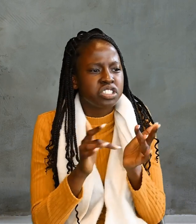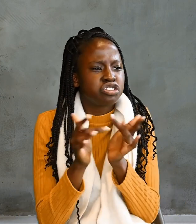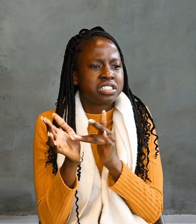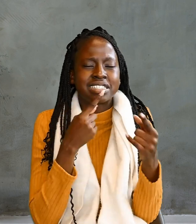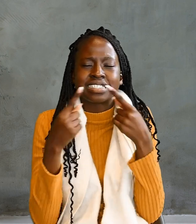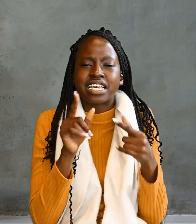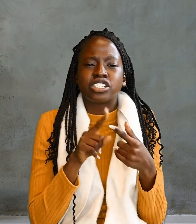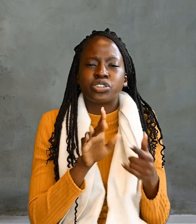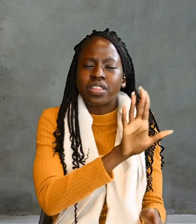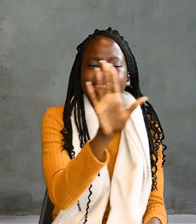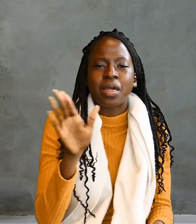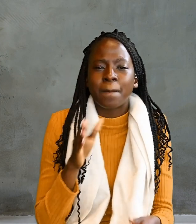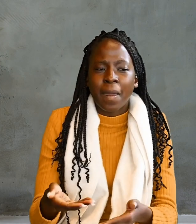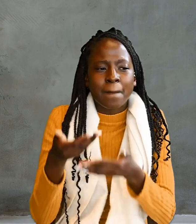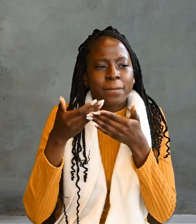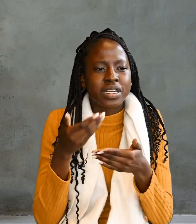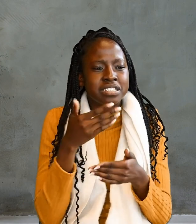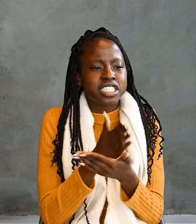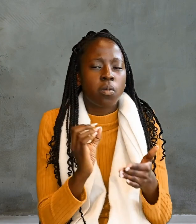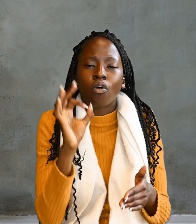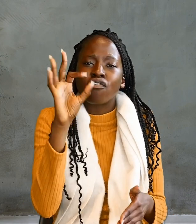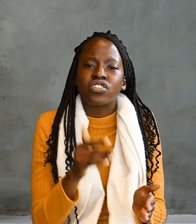them, Bring some of the fish you have just caught.